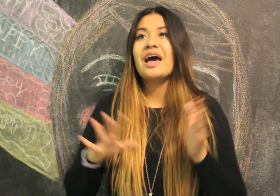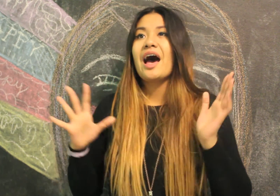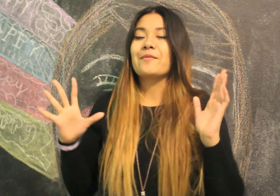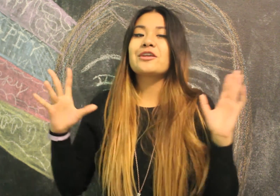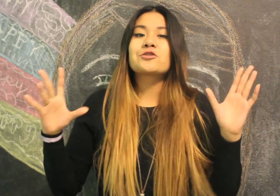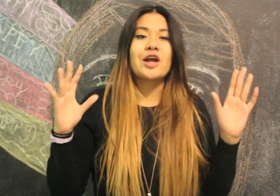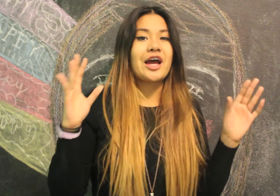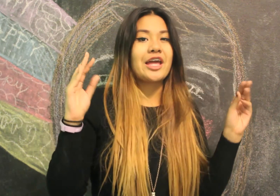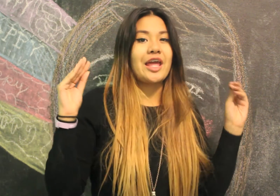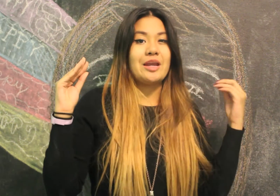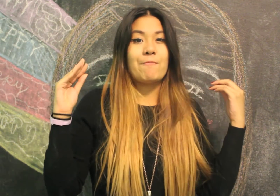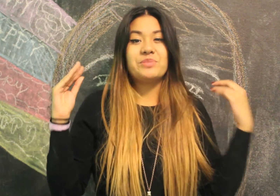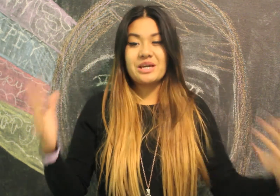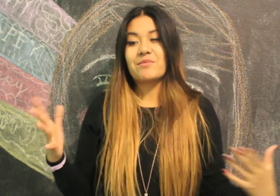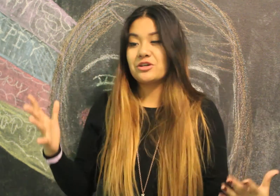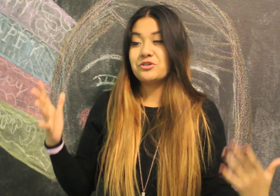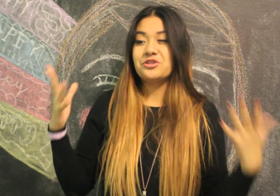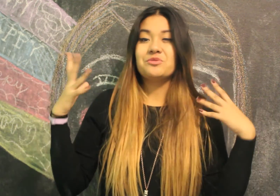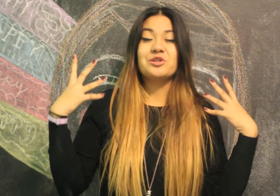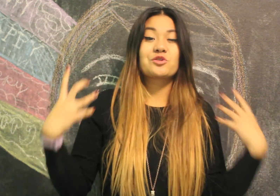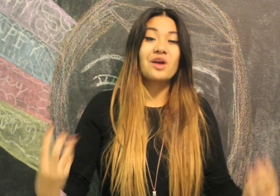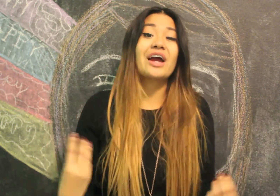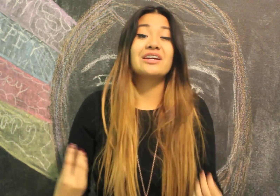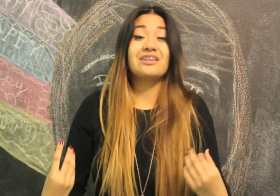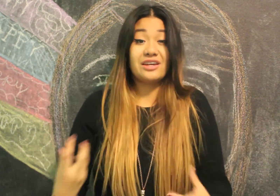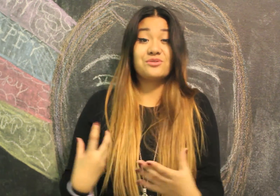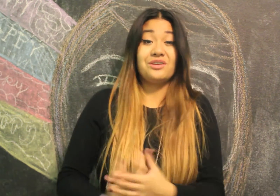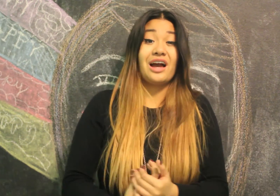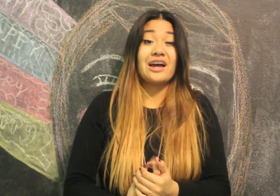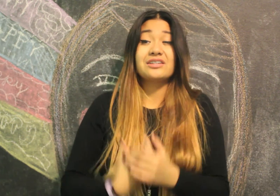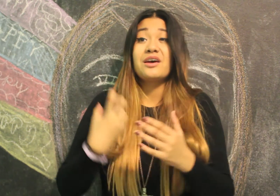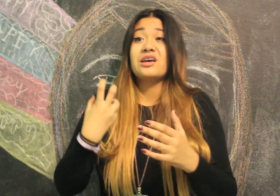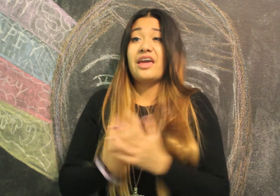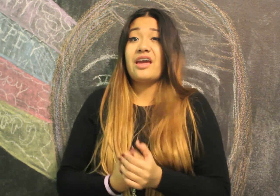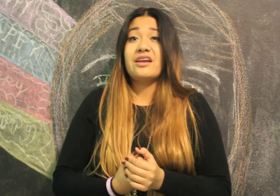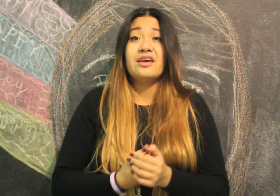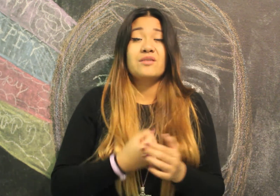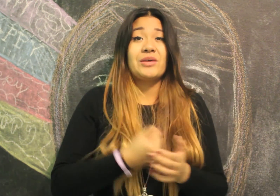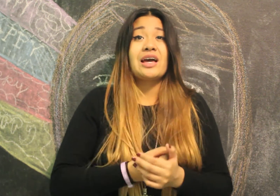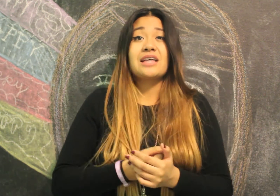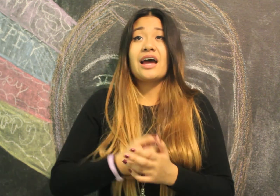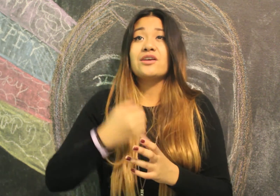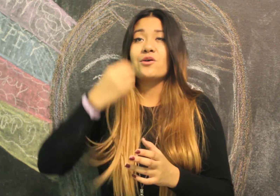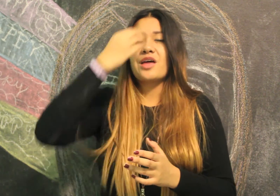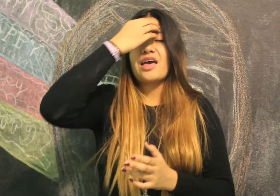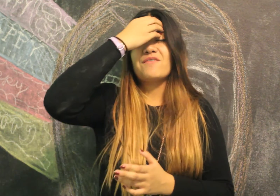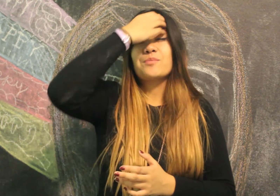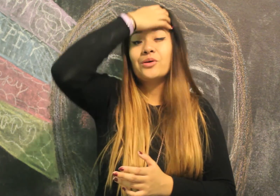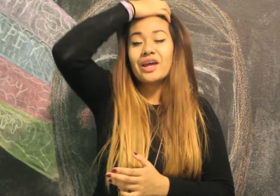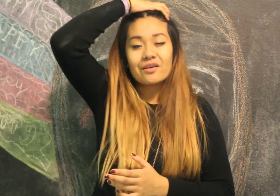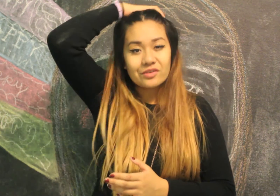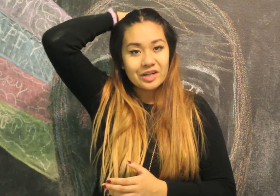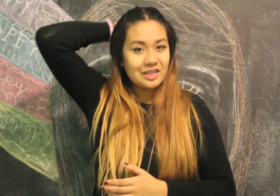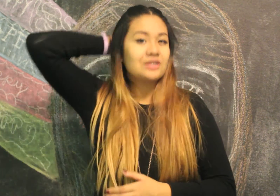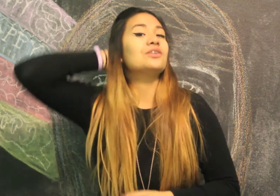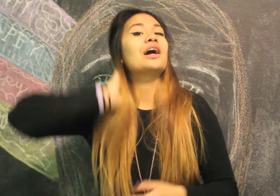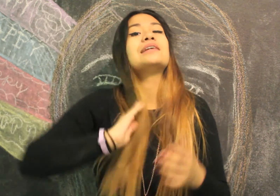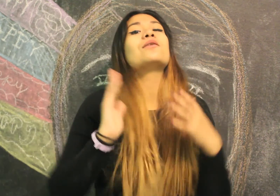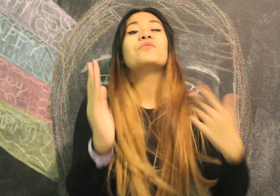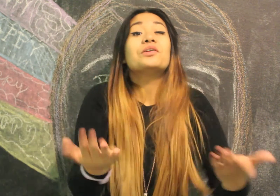I'm gonna try and be on my YouTube And try to engage with you guys And Because I know that If I put effort into you guys Hopefully